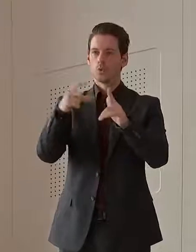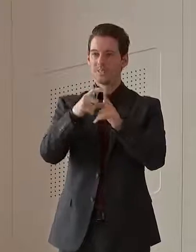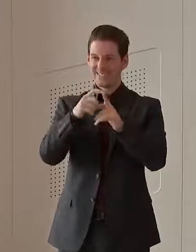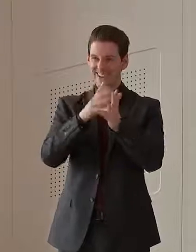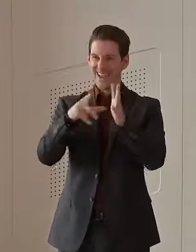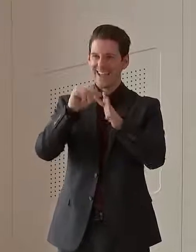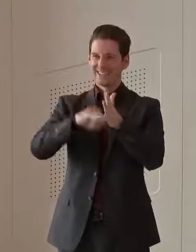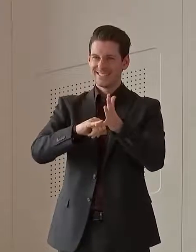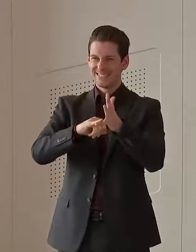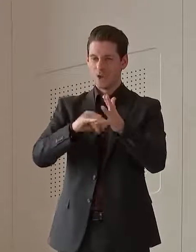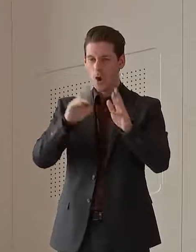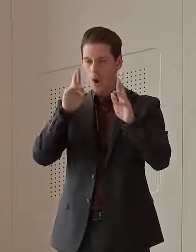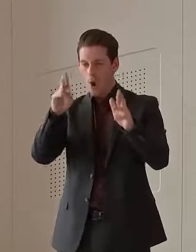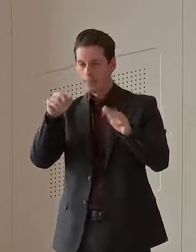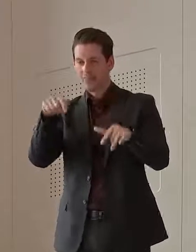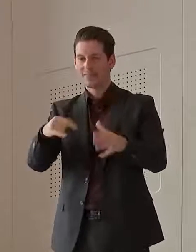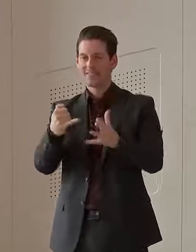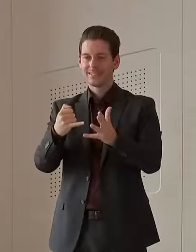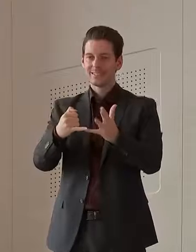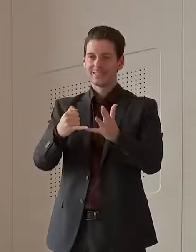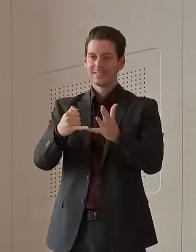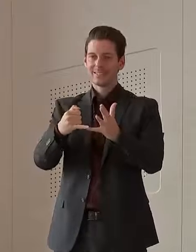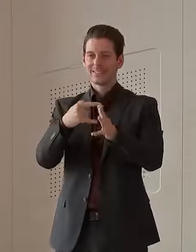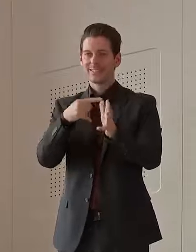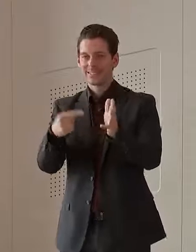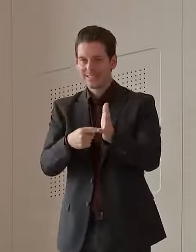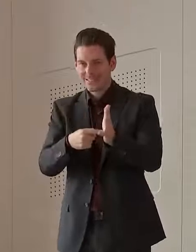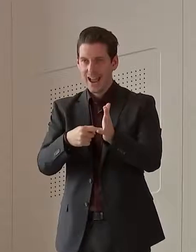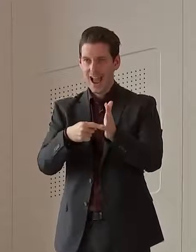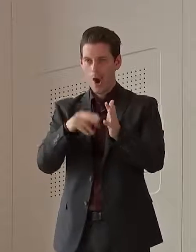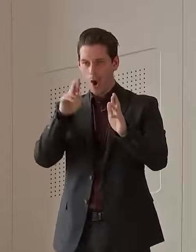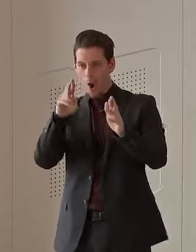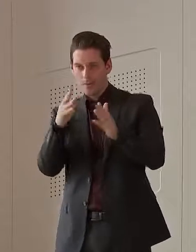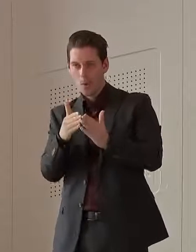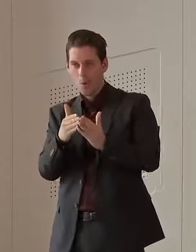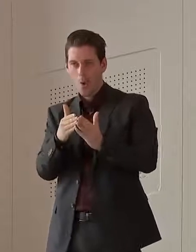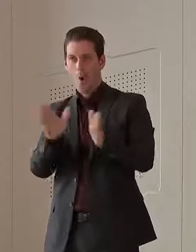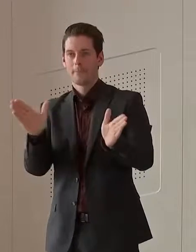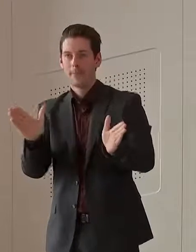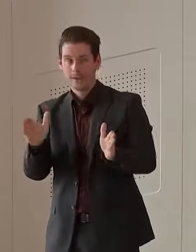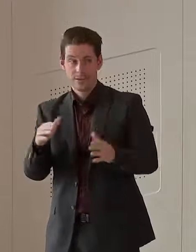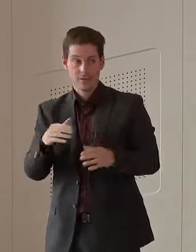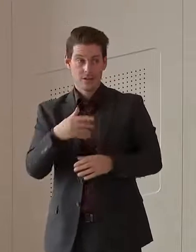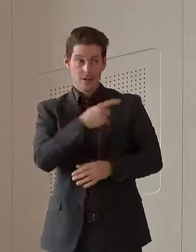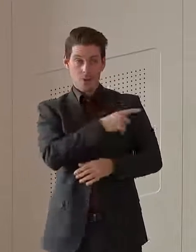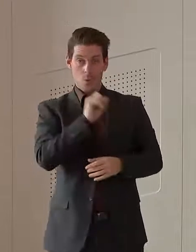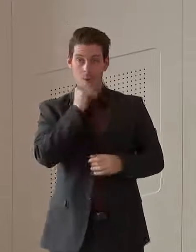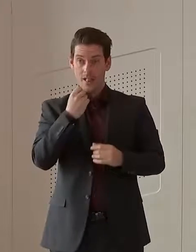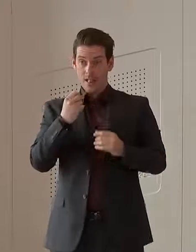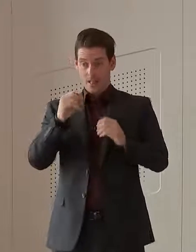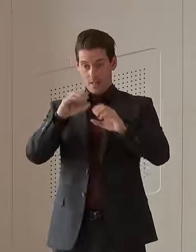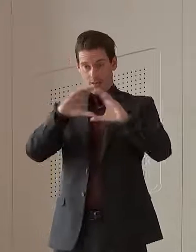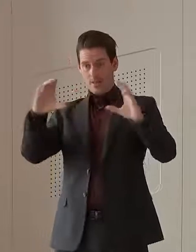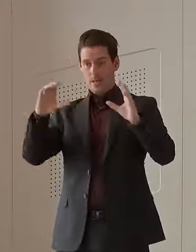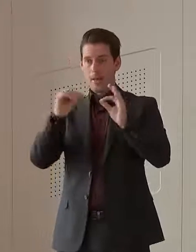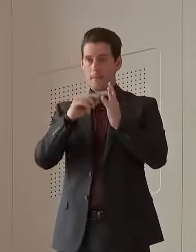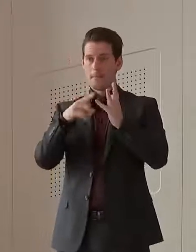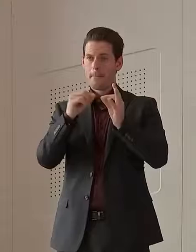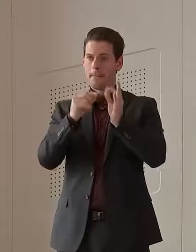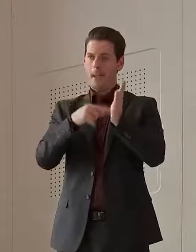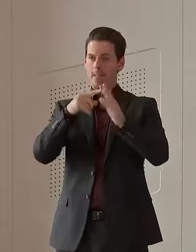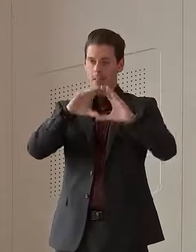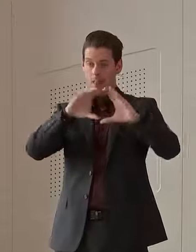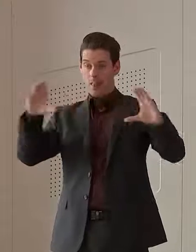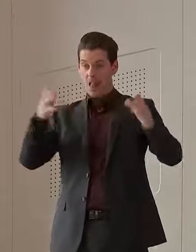this Saturday when the ending is due for the statewide lockdown. If that happens, will you reinstate that border bubble with the tweet or is it too